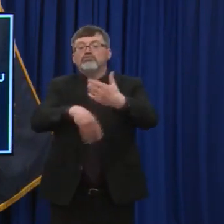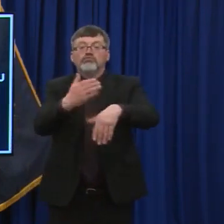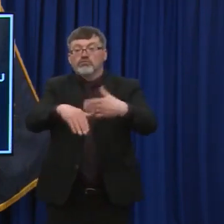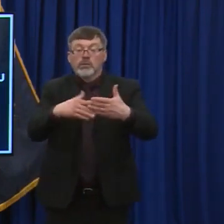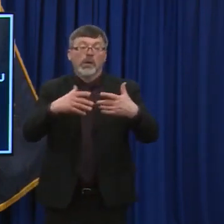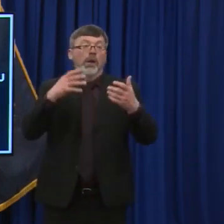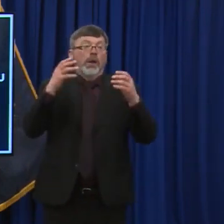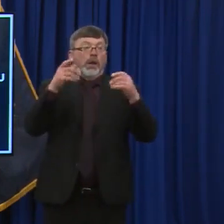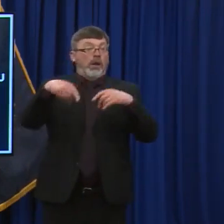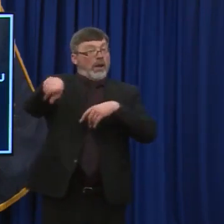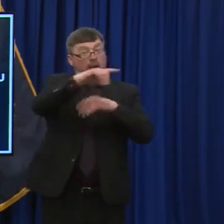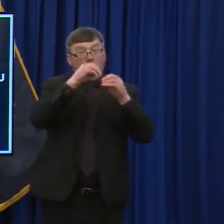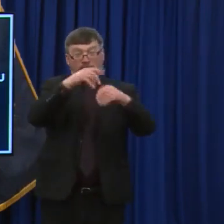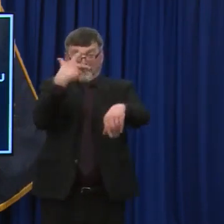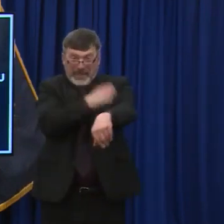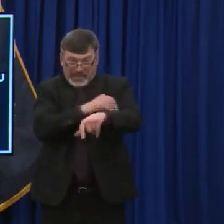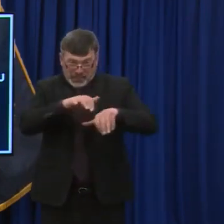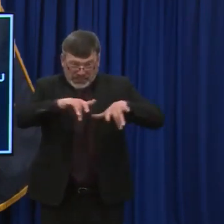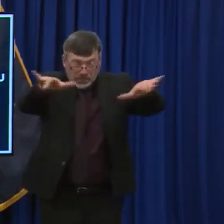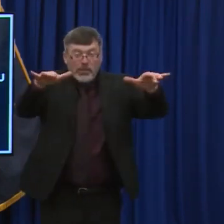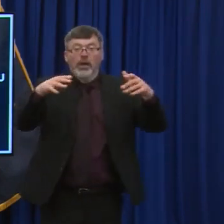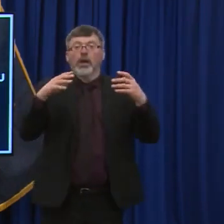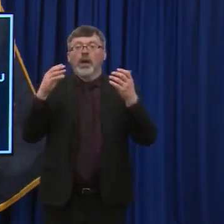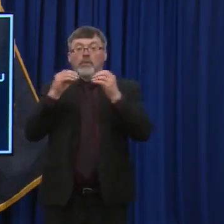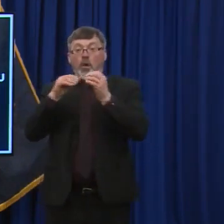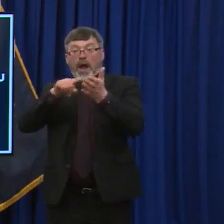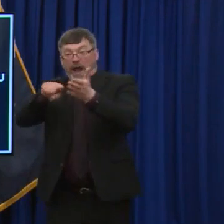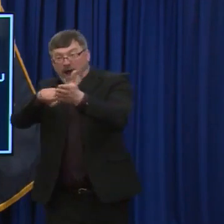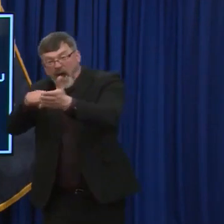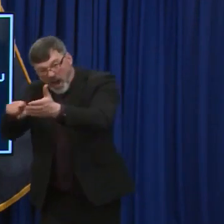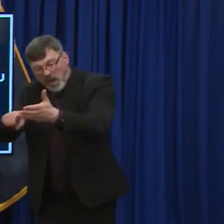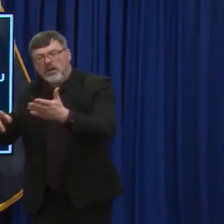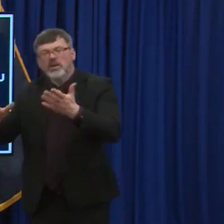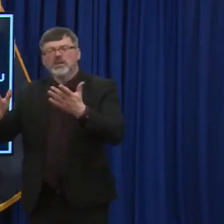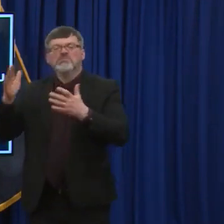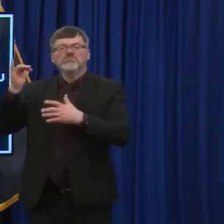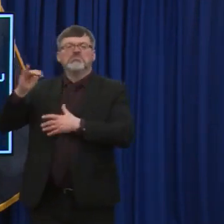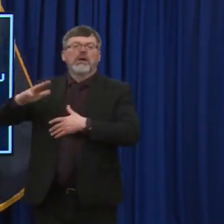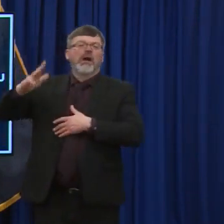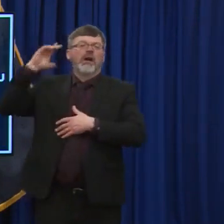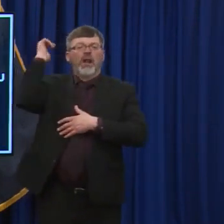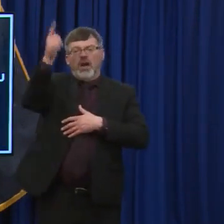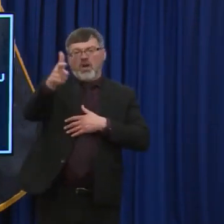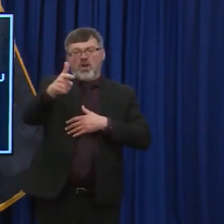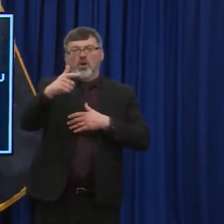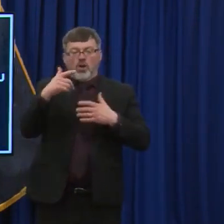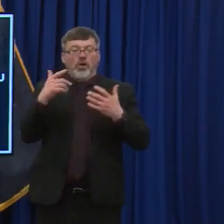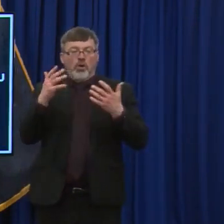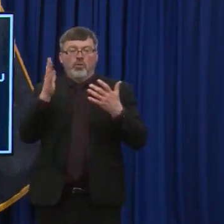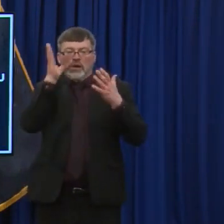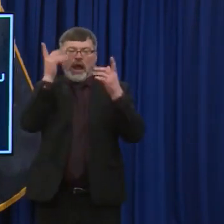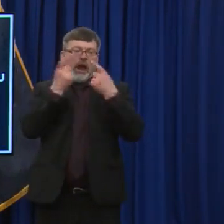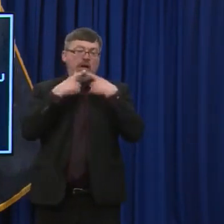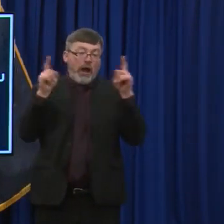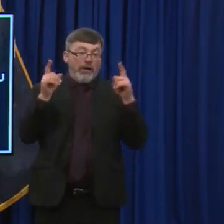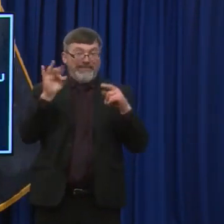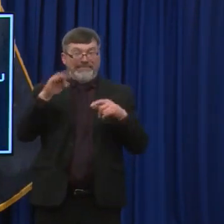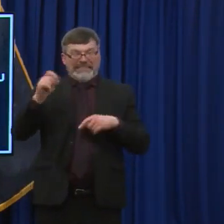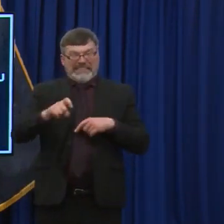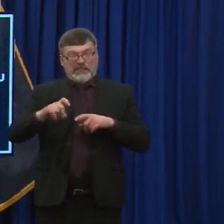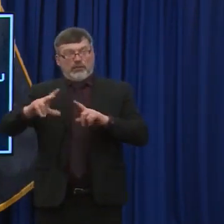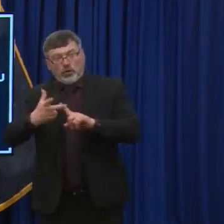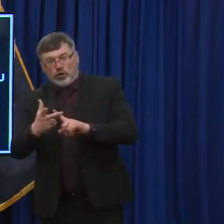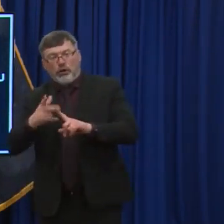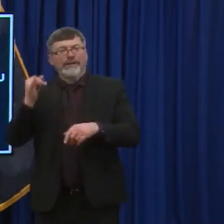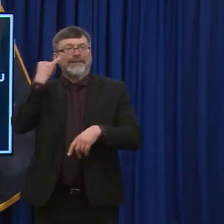conducted, uh, we'll have more information in the future to be able to make an informed decision about whether a booster shot, um, may be needed in the future or